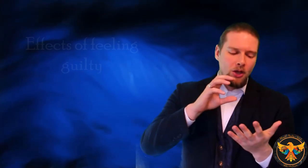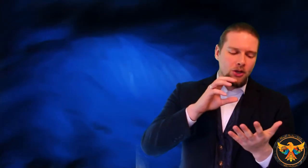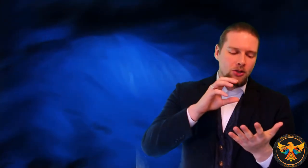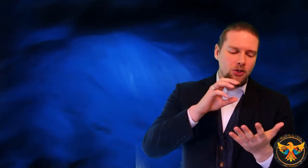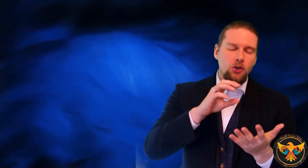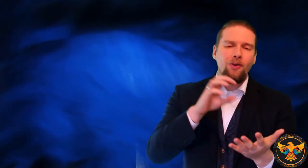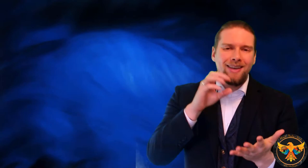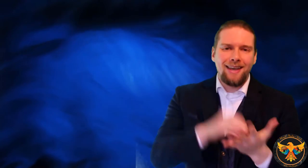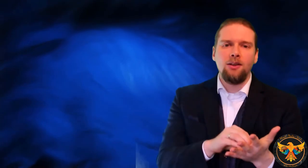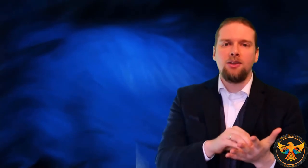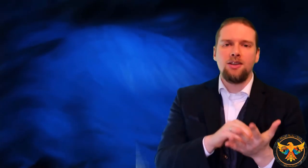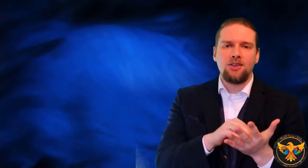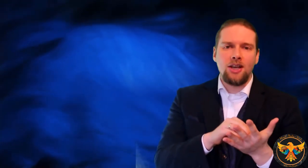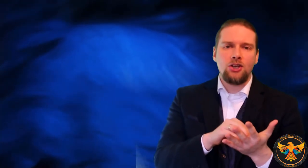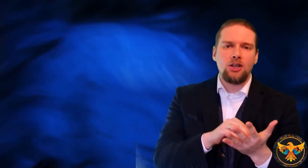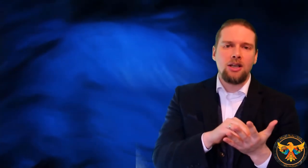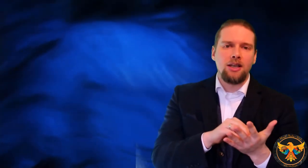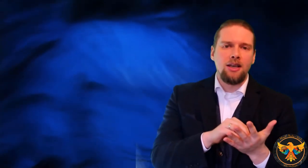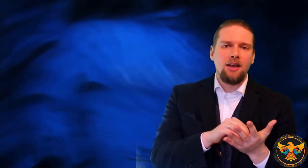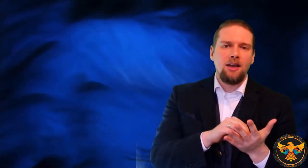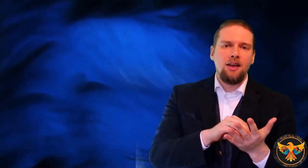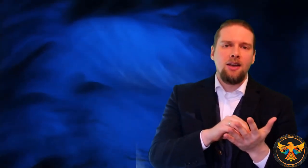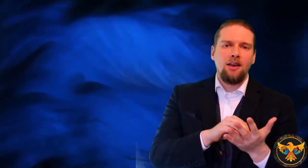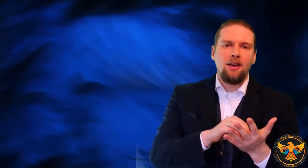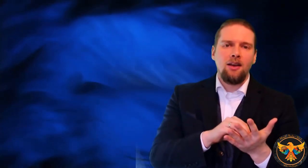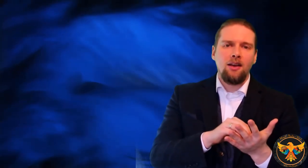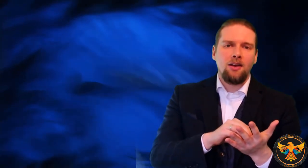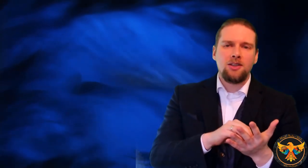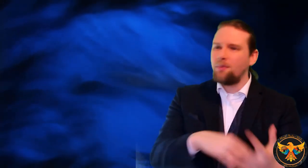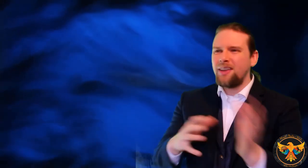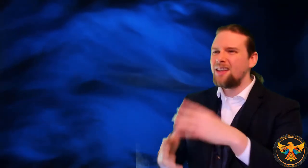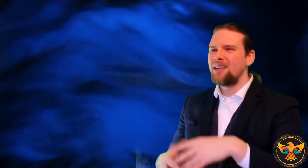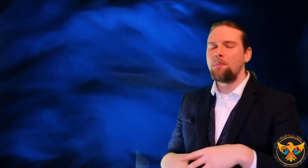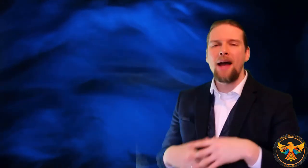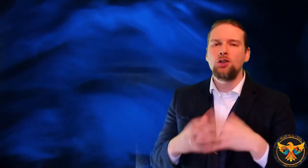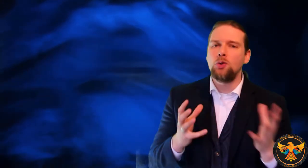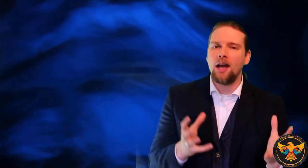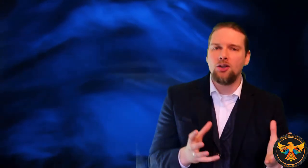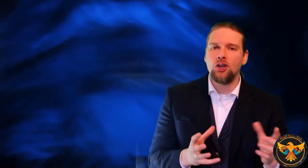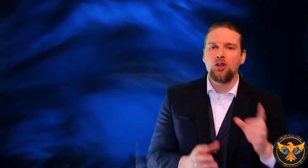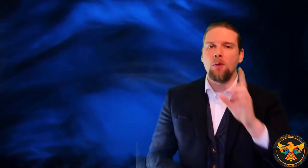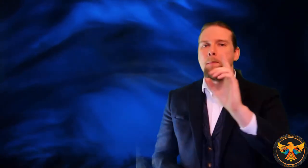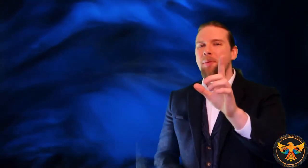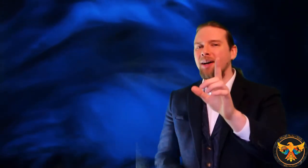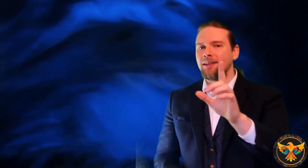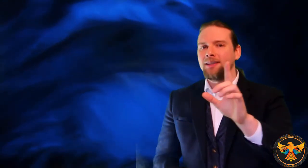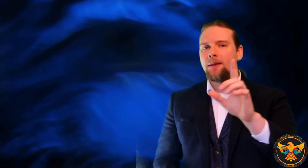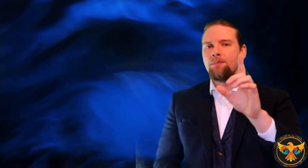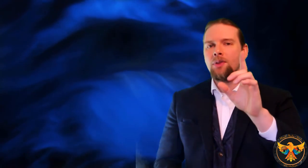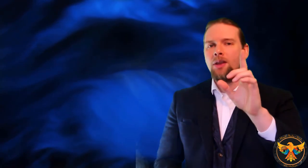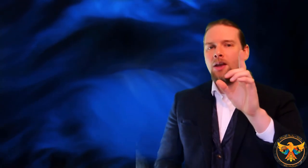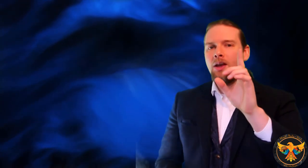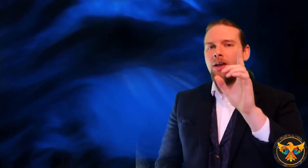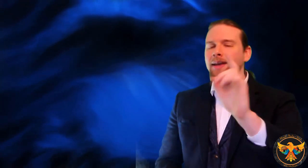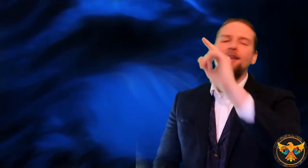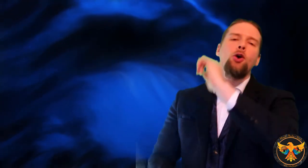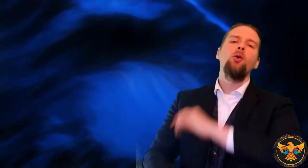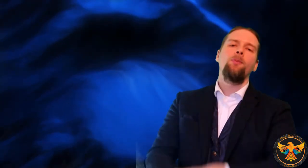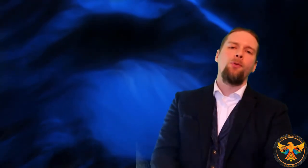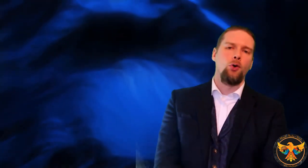So, your guilt is essentially something that's in the past. You can't change it. But, here's hope for